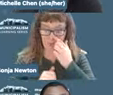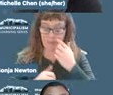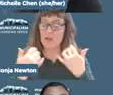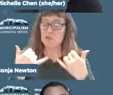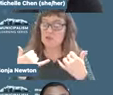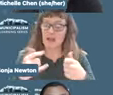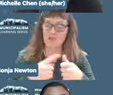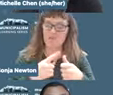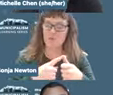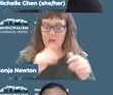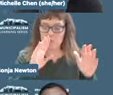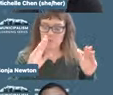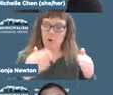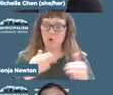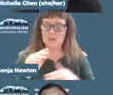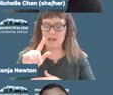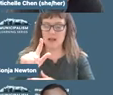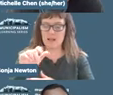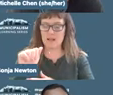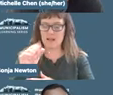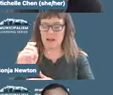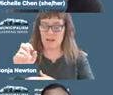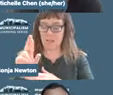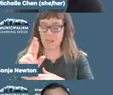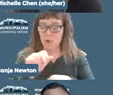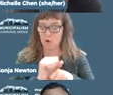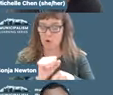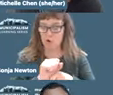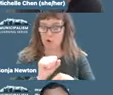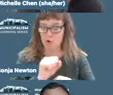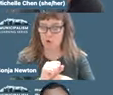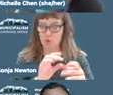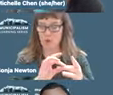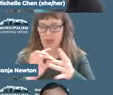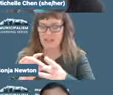municipalism and the role of municipalist ideas in the labor movement.